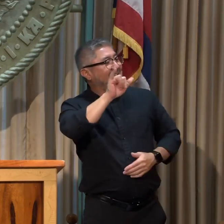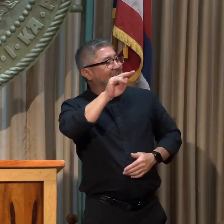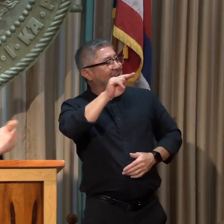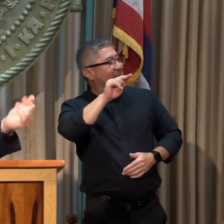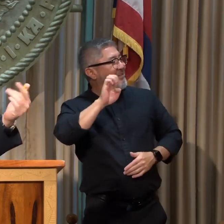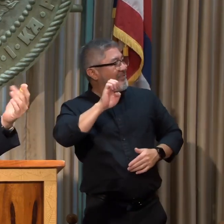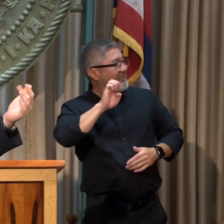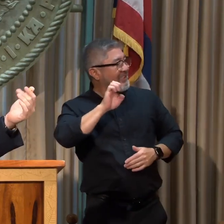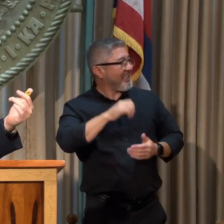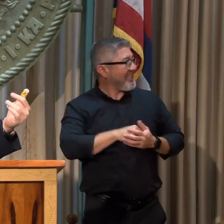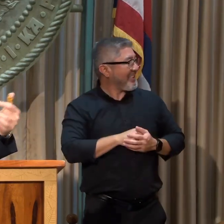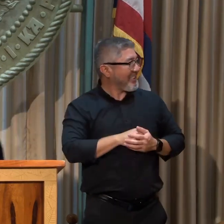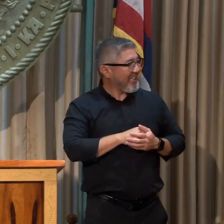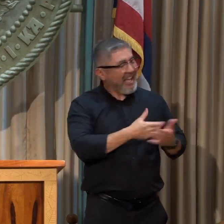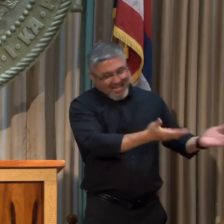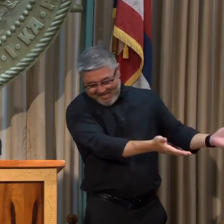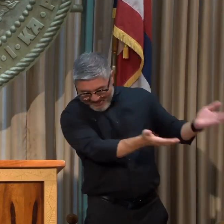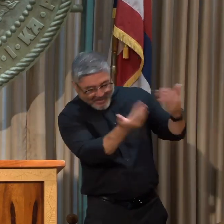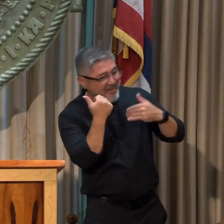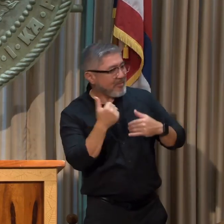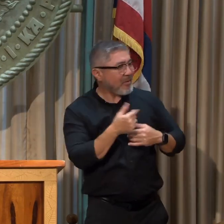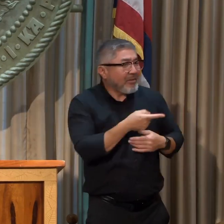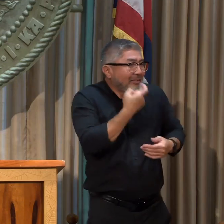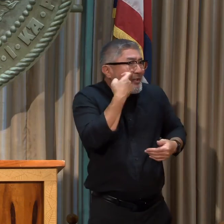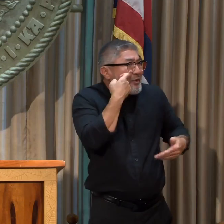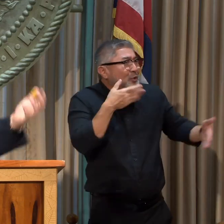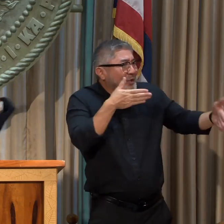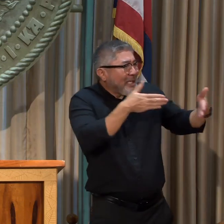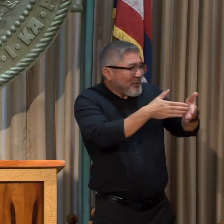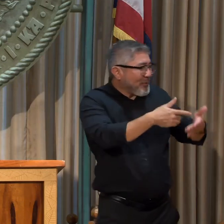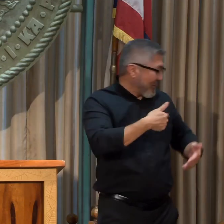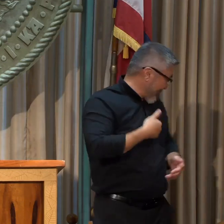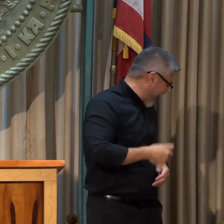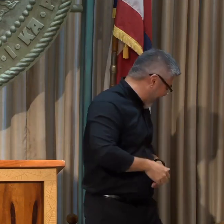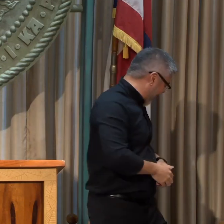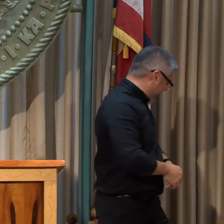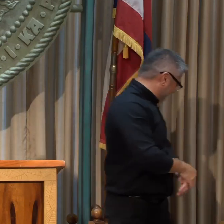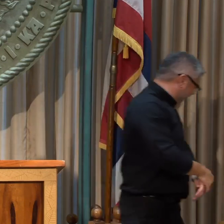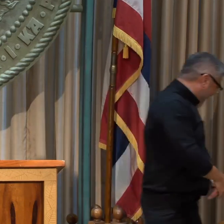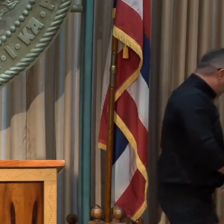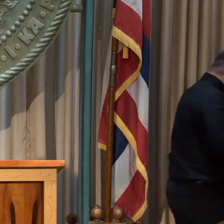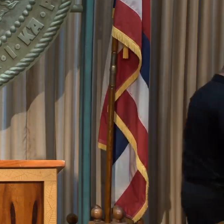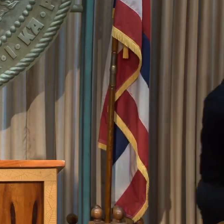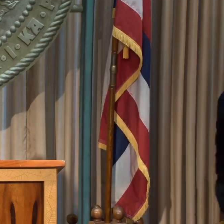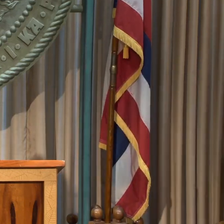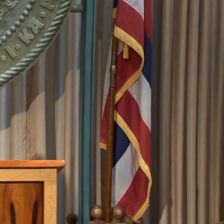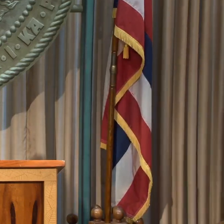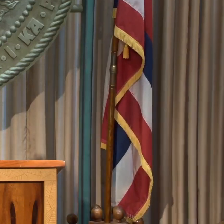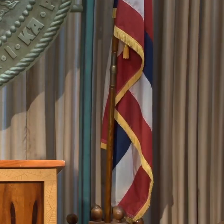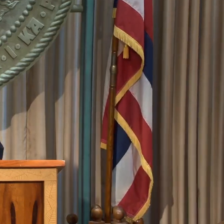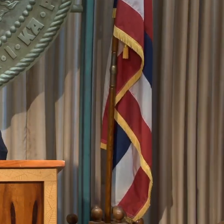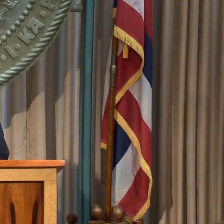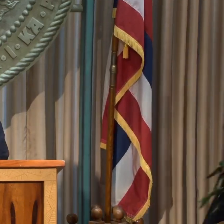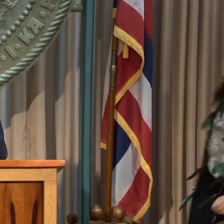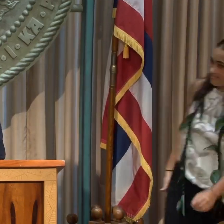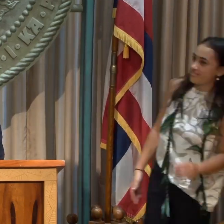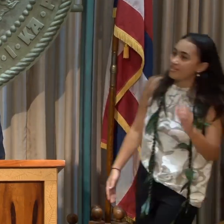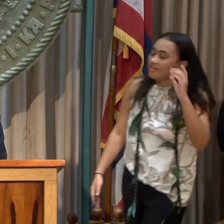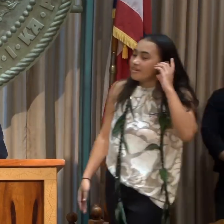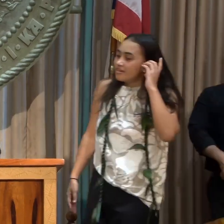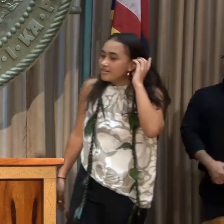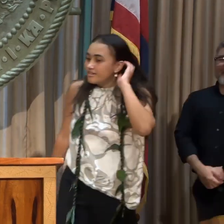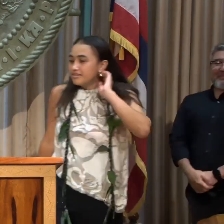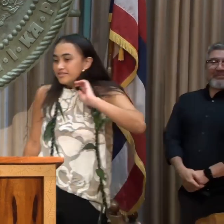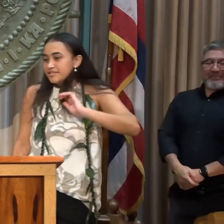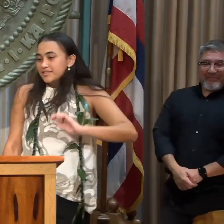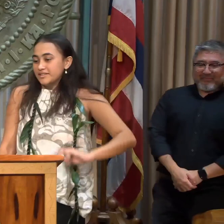this. Come on. Don't be scared. You just sued me successfully. Let's do it. Yeah. So, you know, and